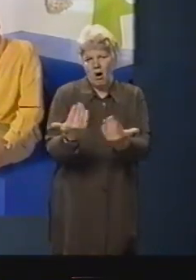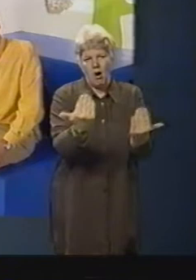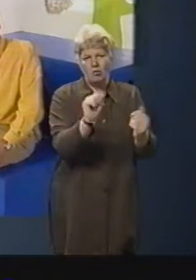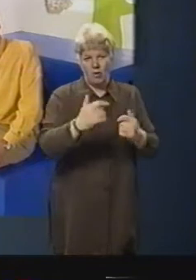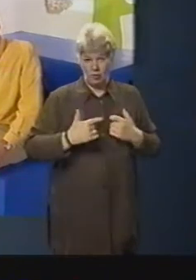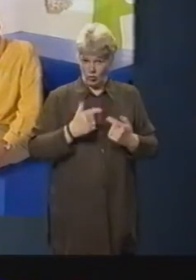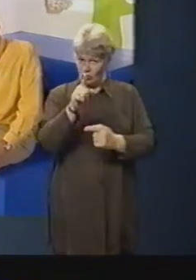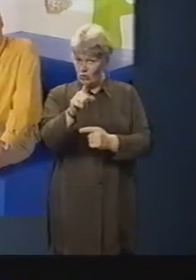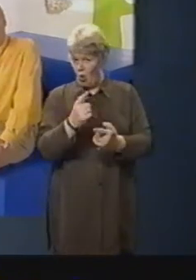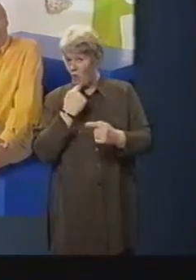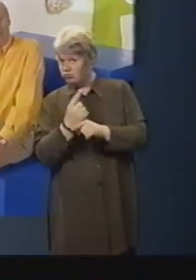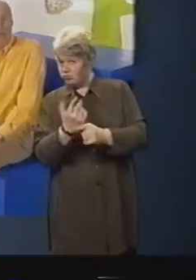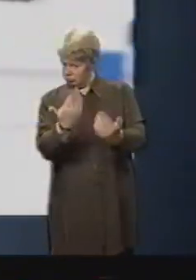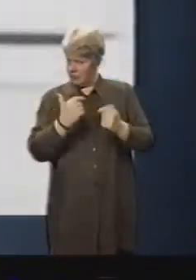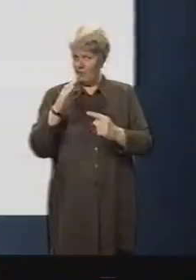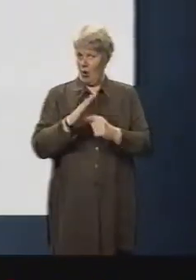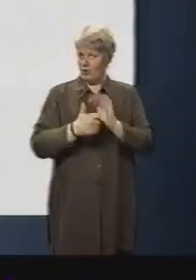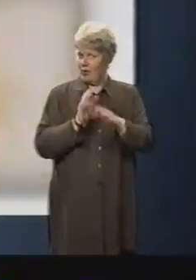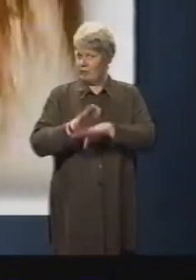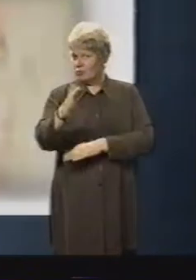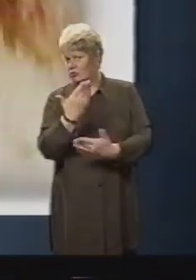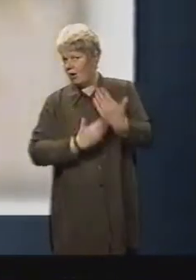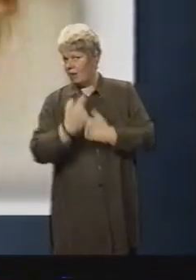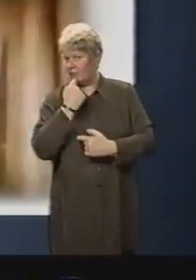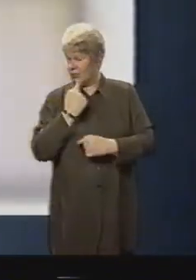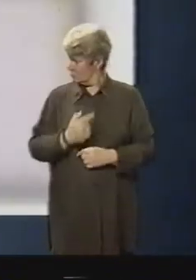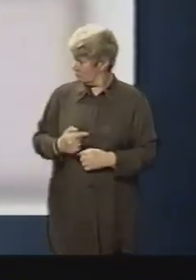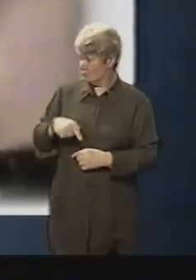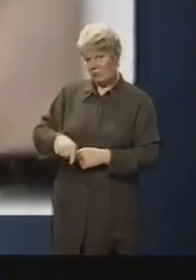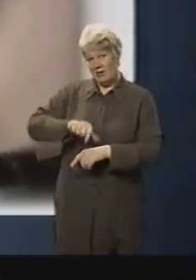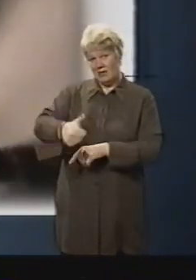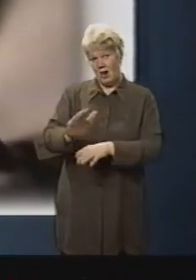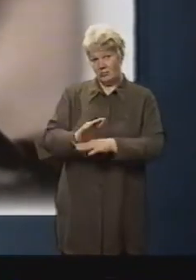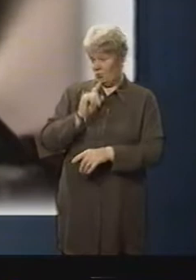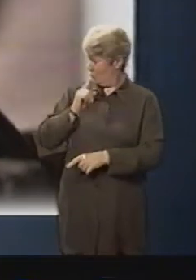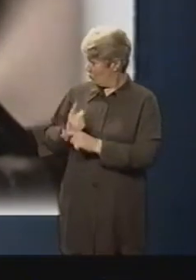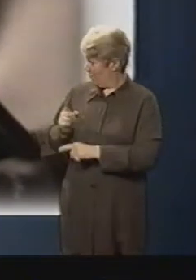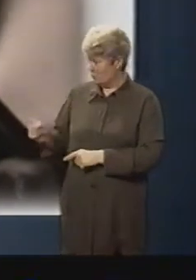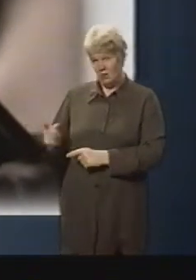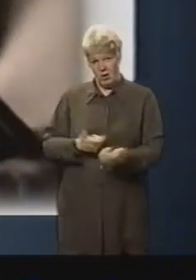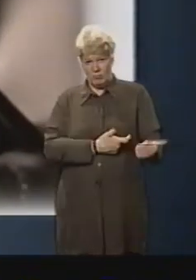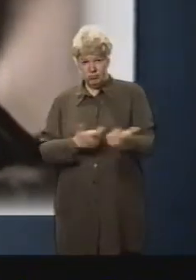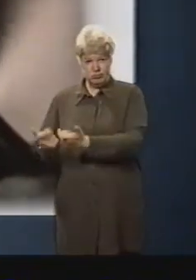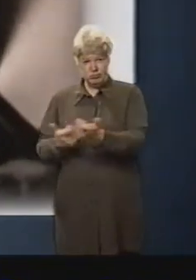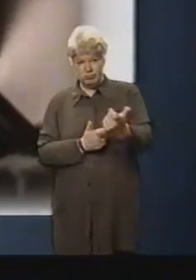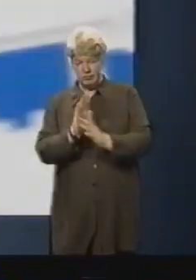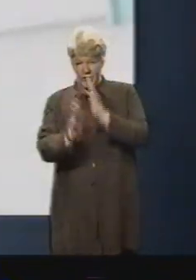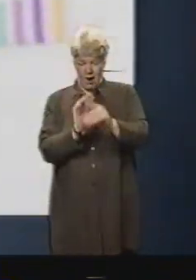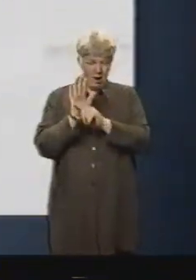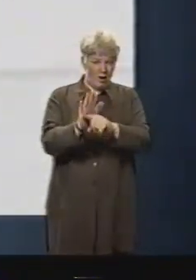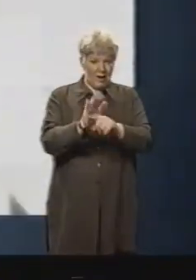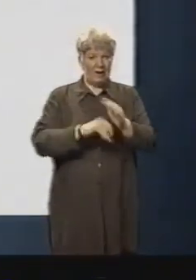say about the future. Still to come? Into the flames, fighting fires with the Navy in the latest training vicinity.